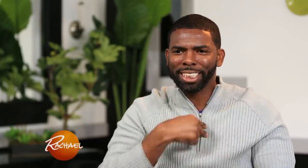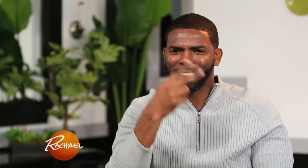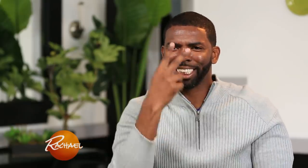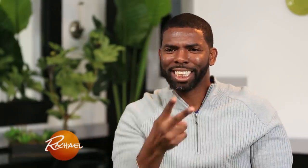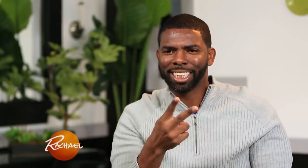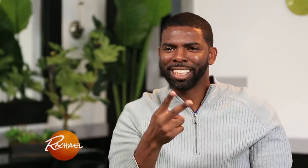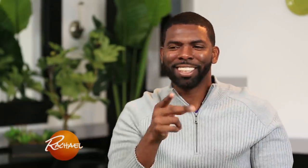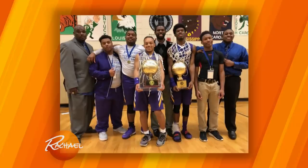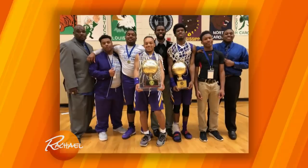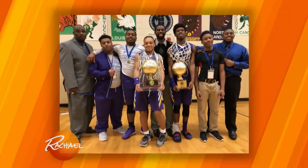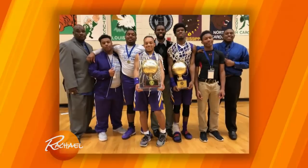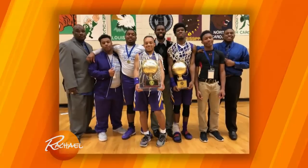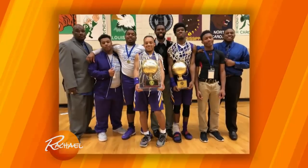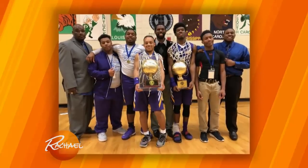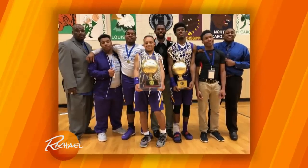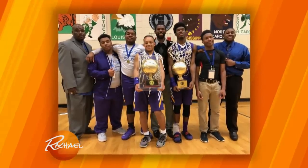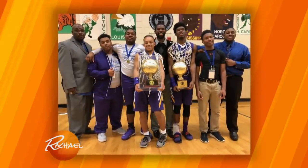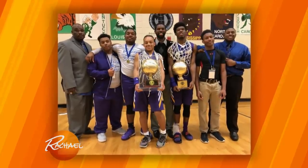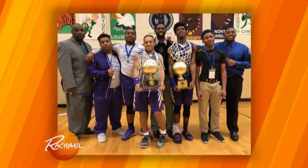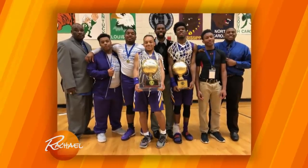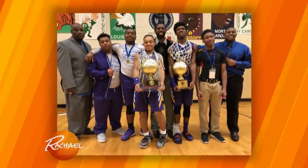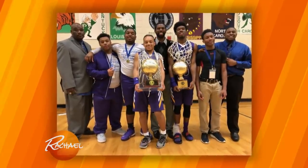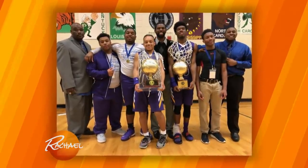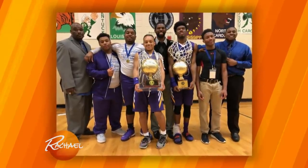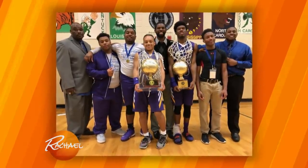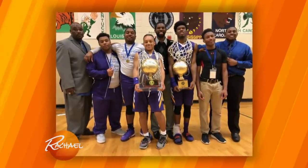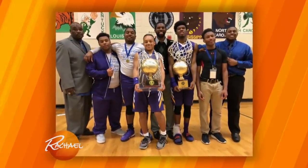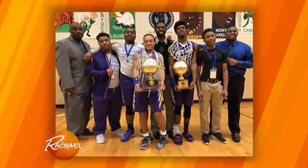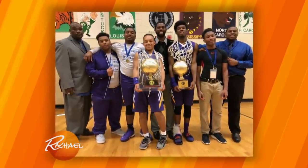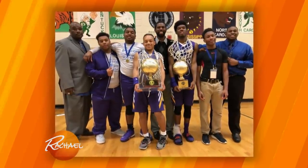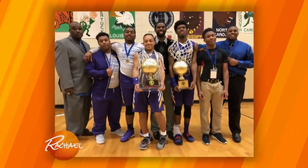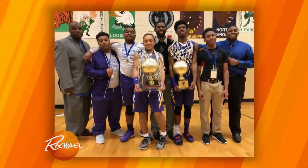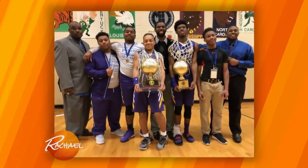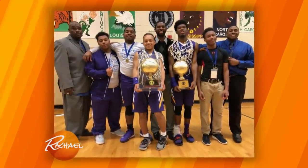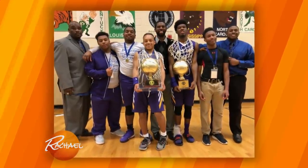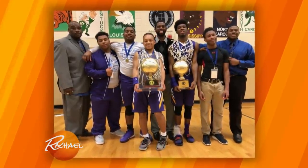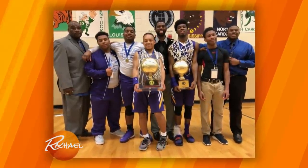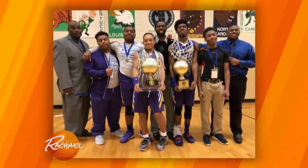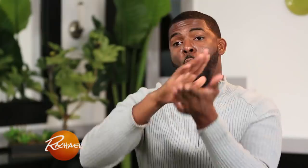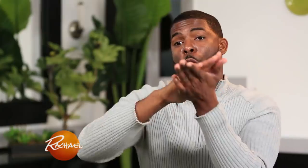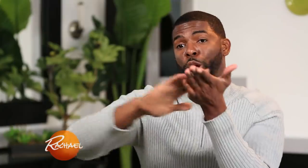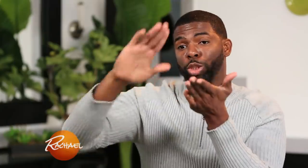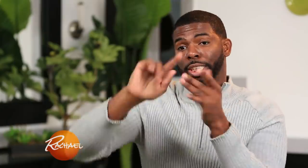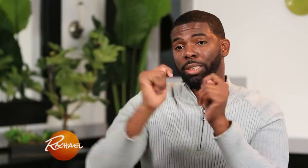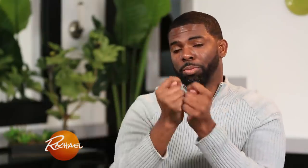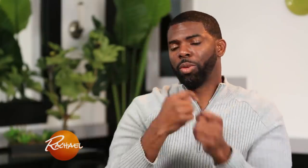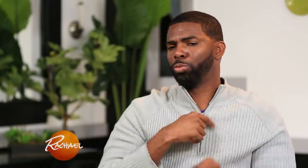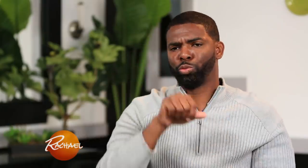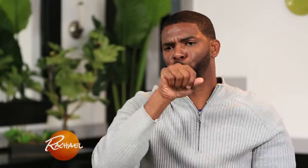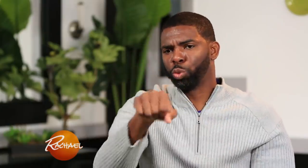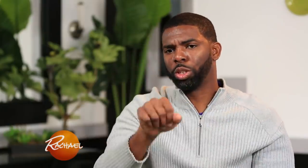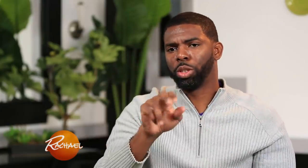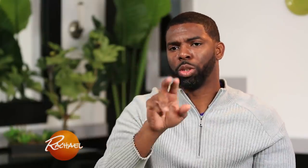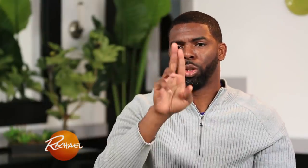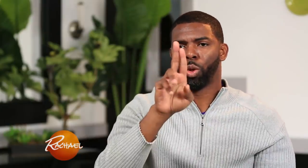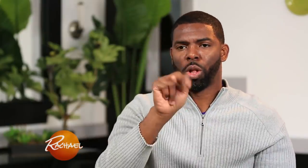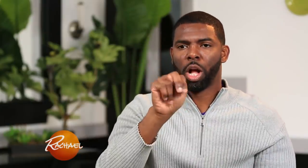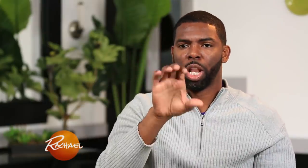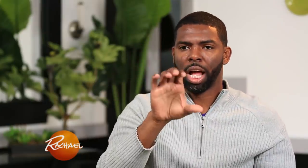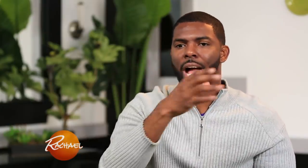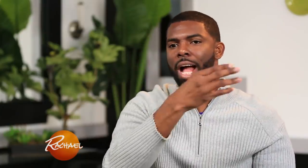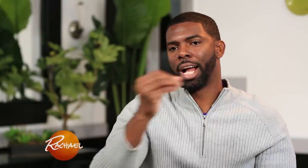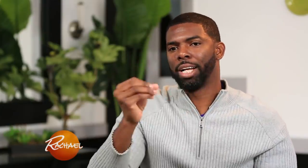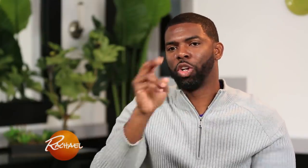don't know what deaf people can do. My high school team of course is my team so I'm supporting them but I love to watch college ball,